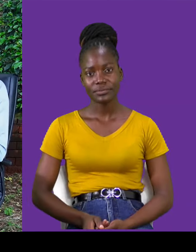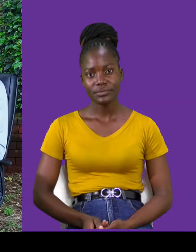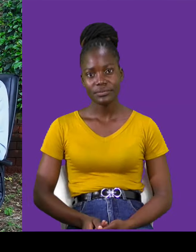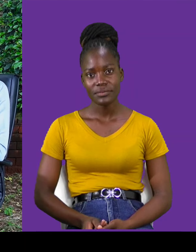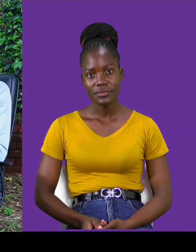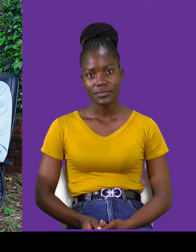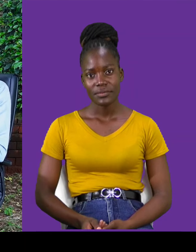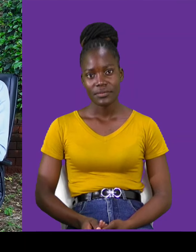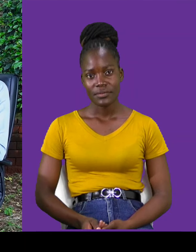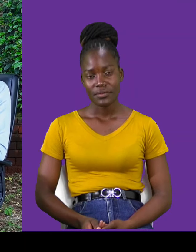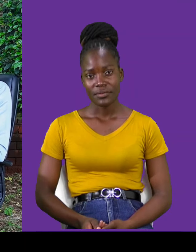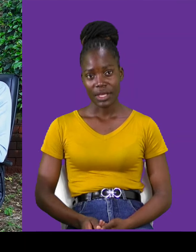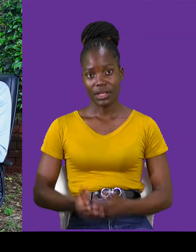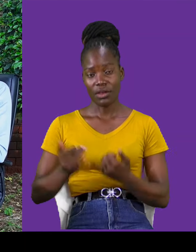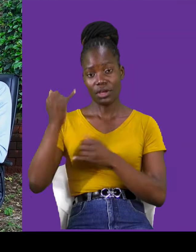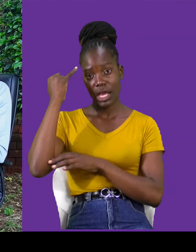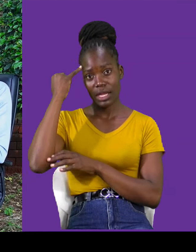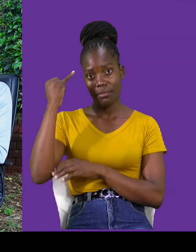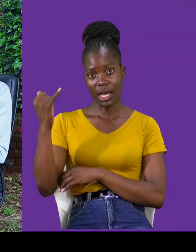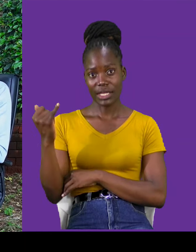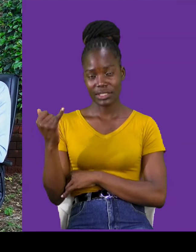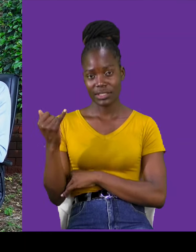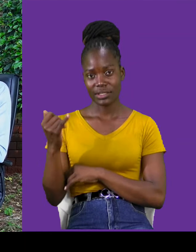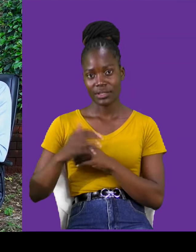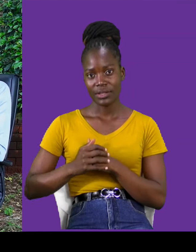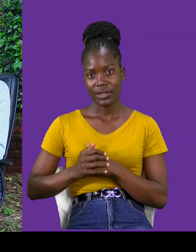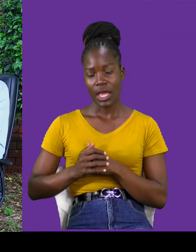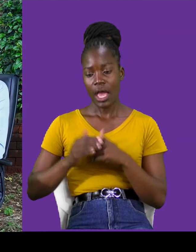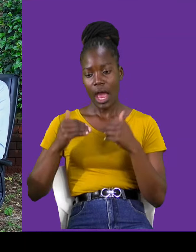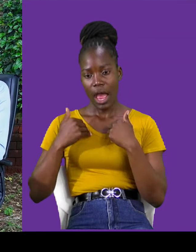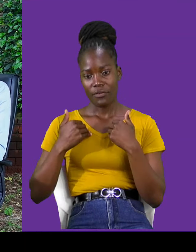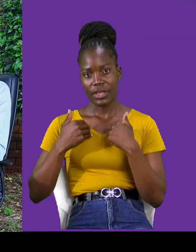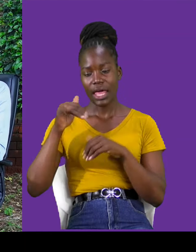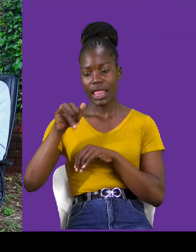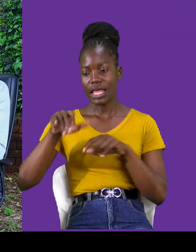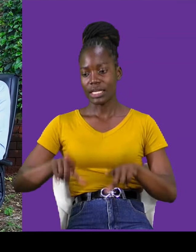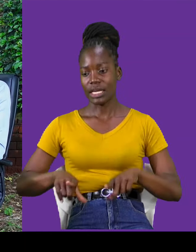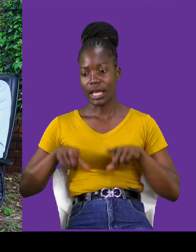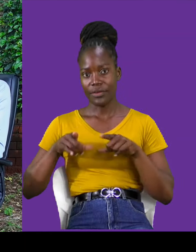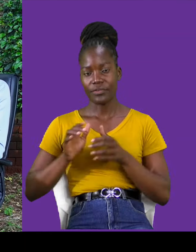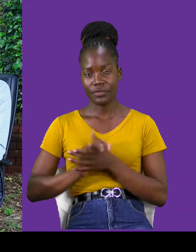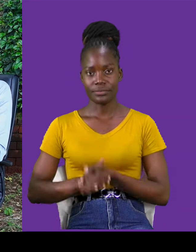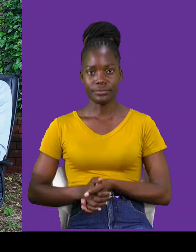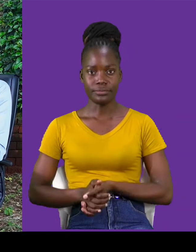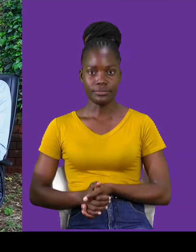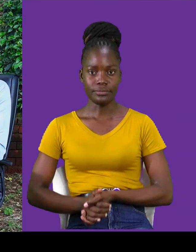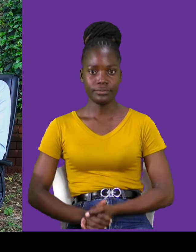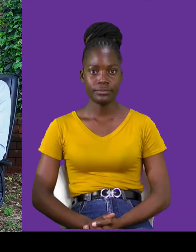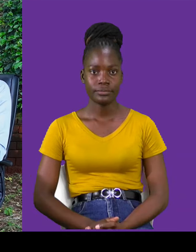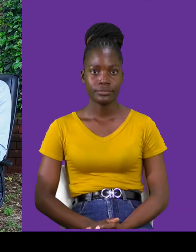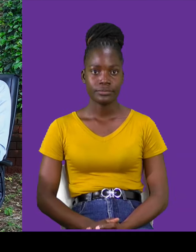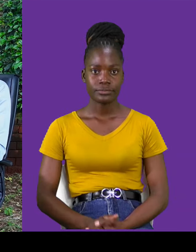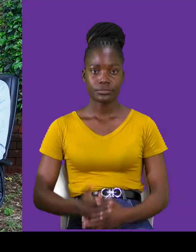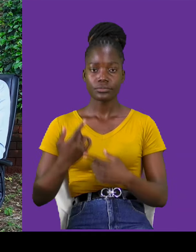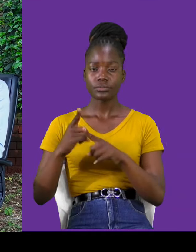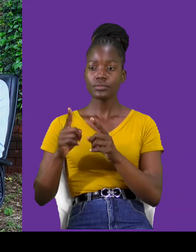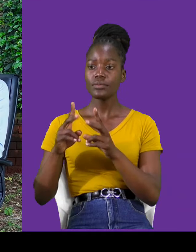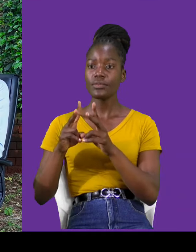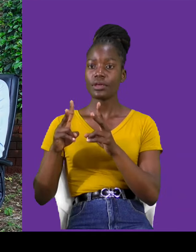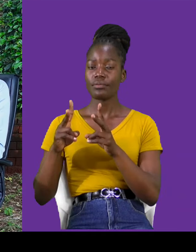You can imagine having that life, having that mentality. But it's very different.